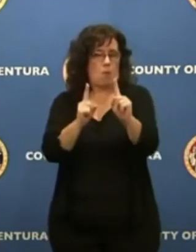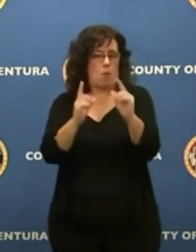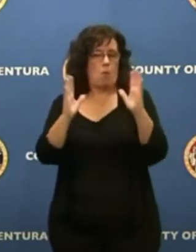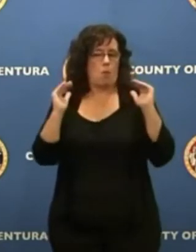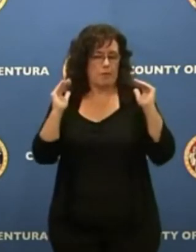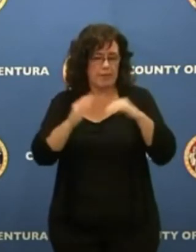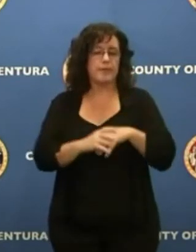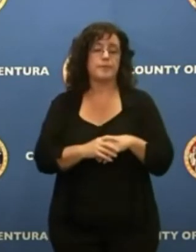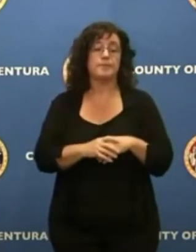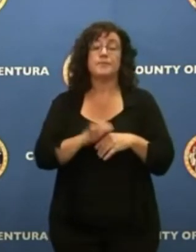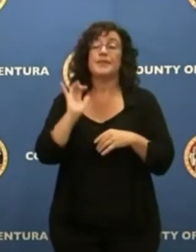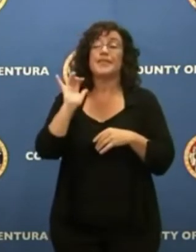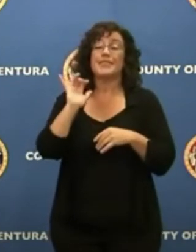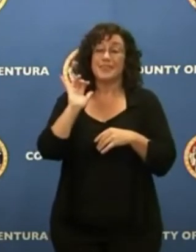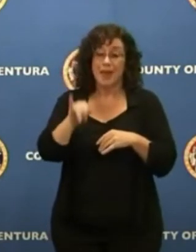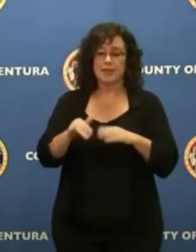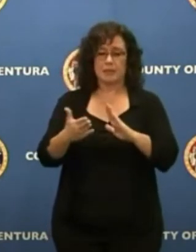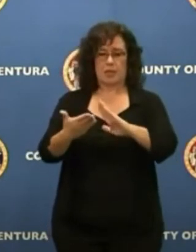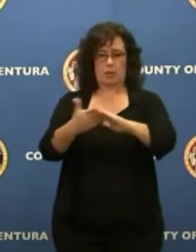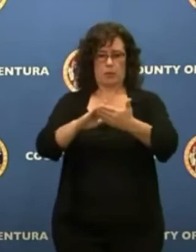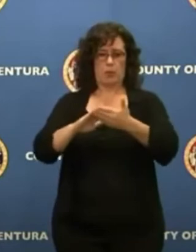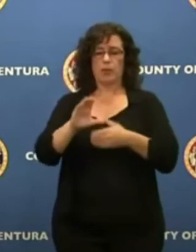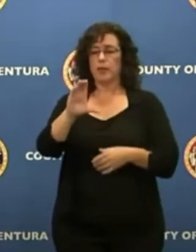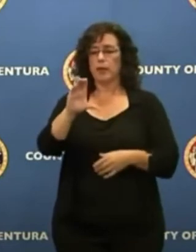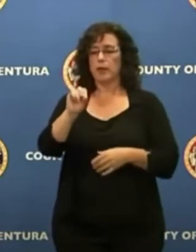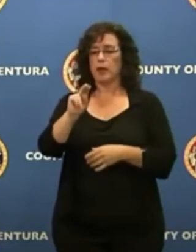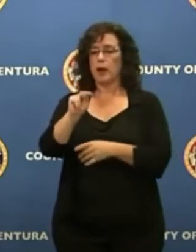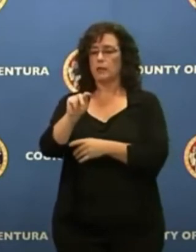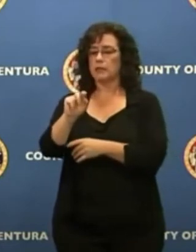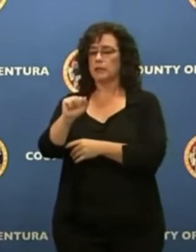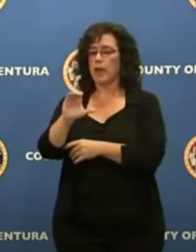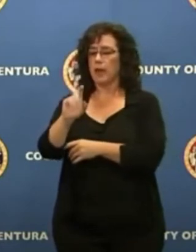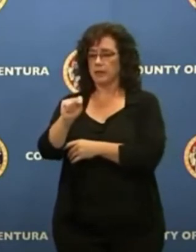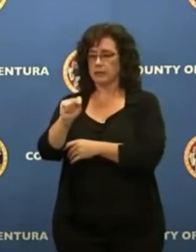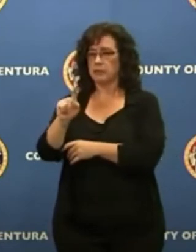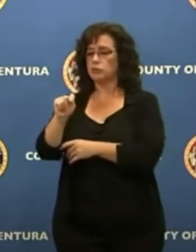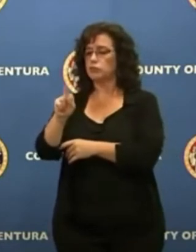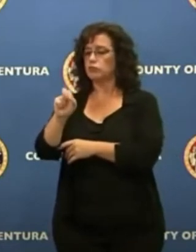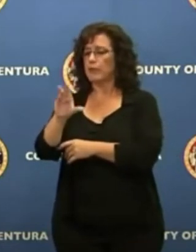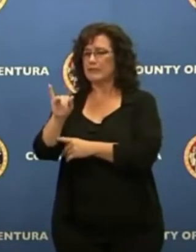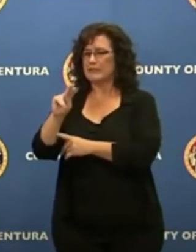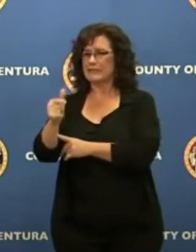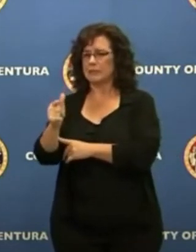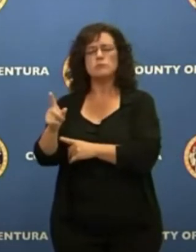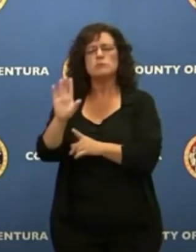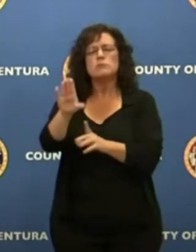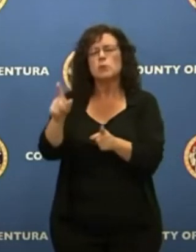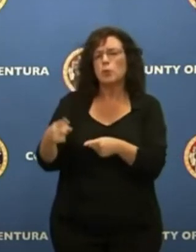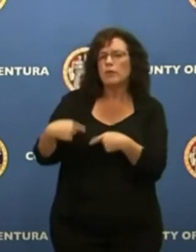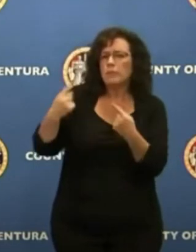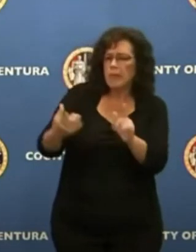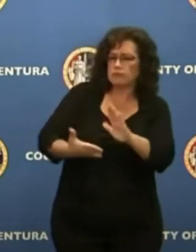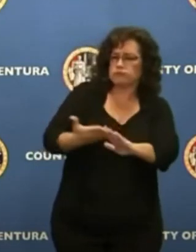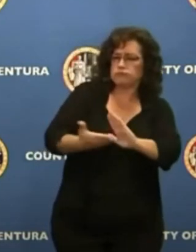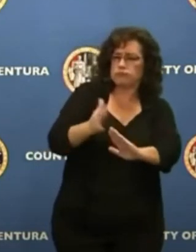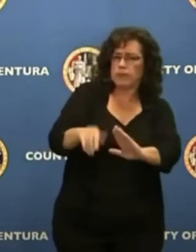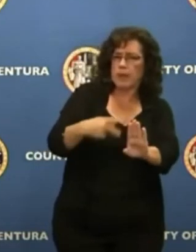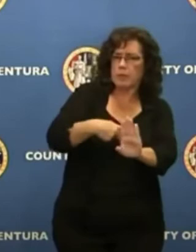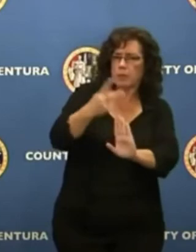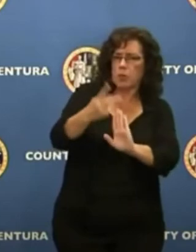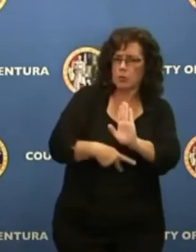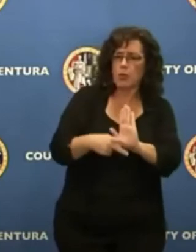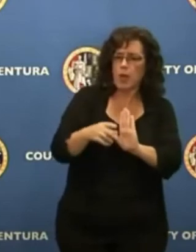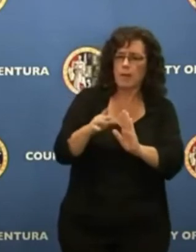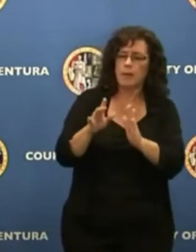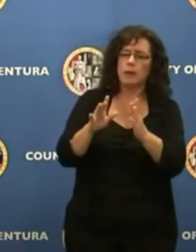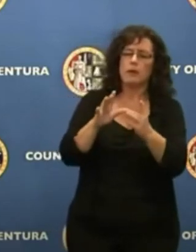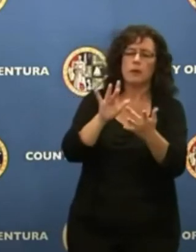We've done contact tracing all along. That contact is a person who's been exposed to someone that